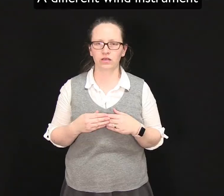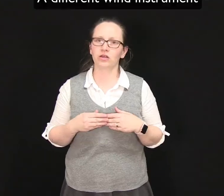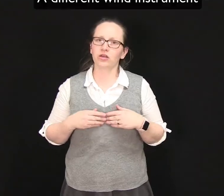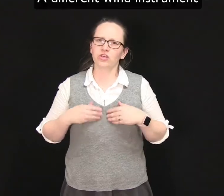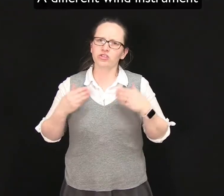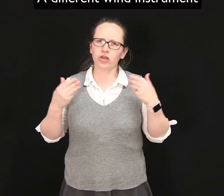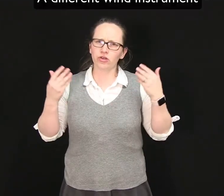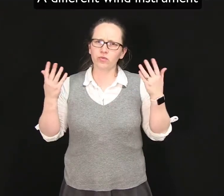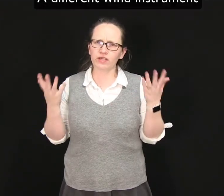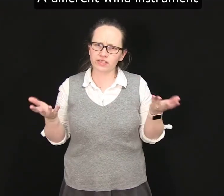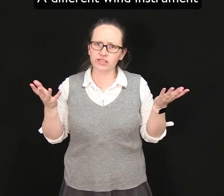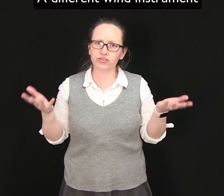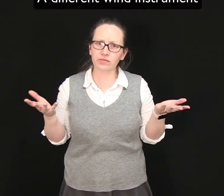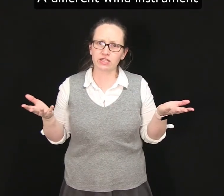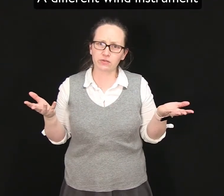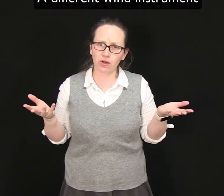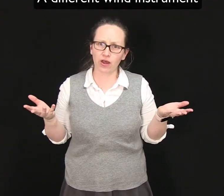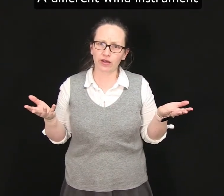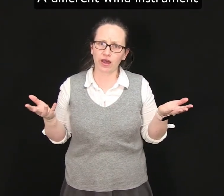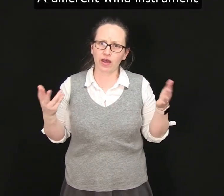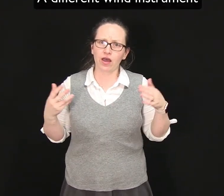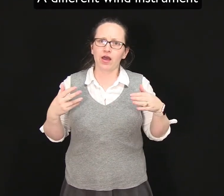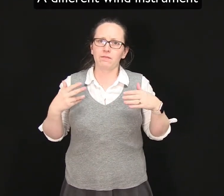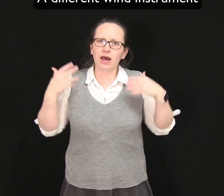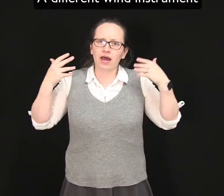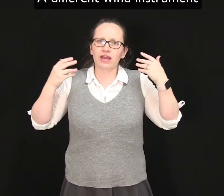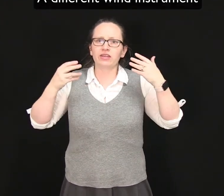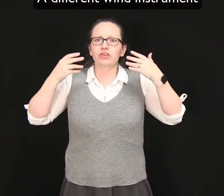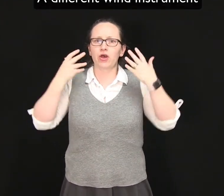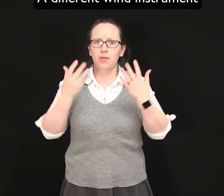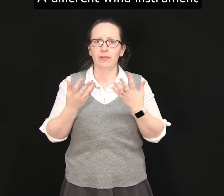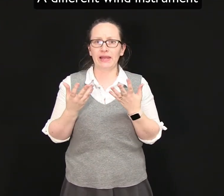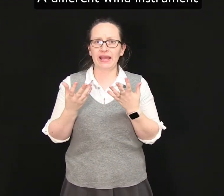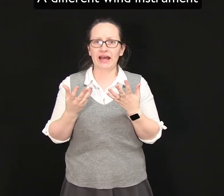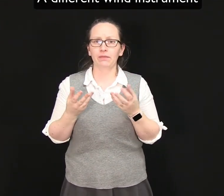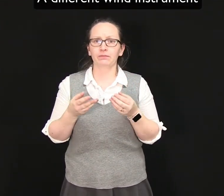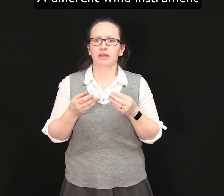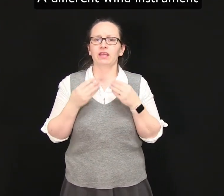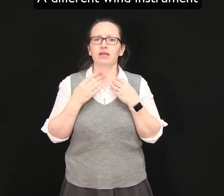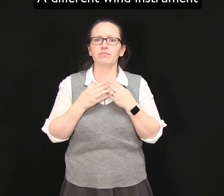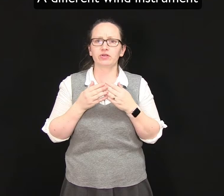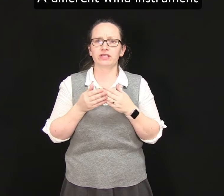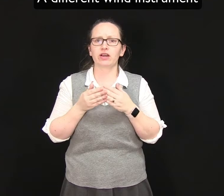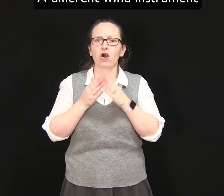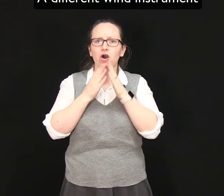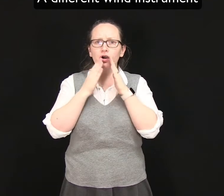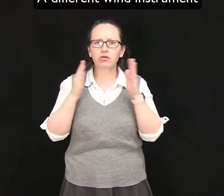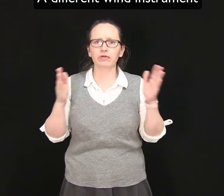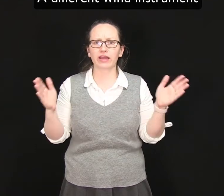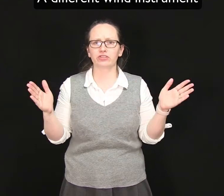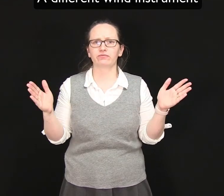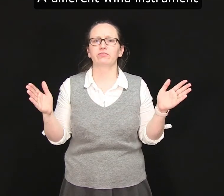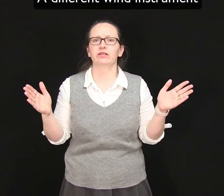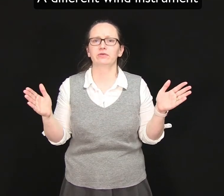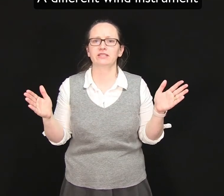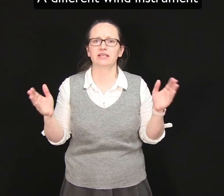So wind instruments work by the player inputting a whole range of frequencies